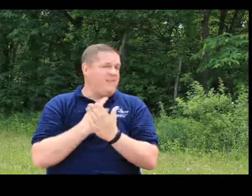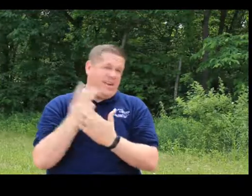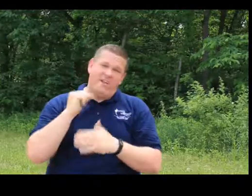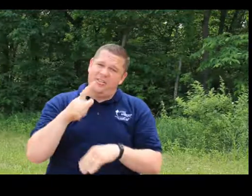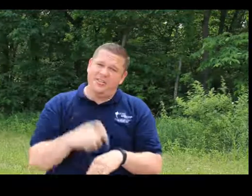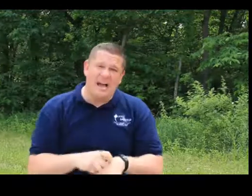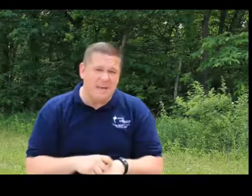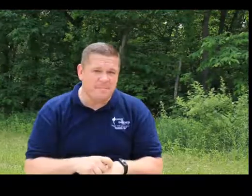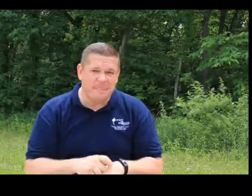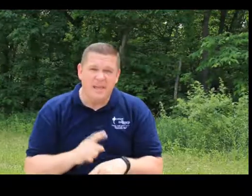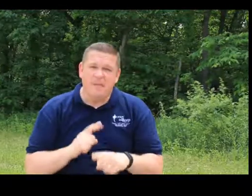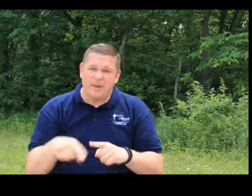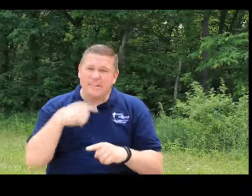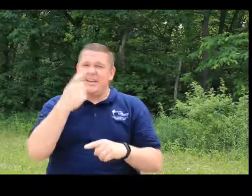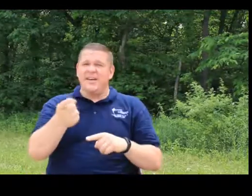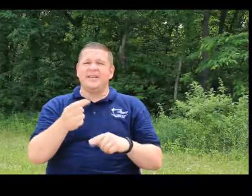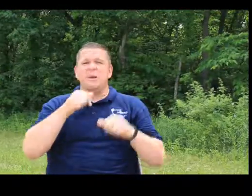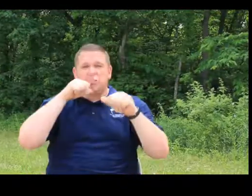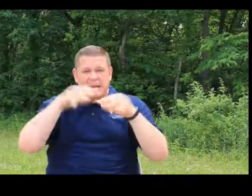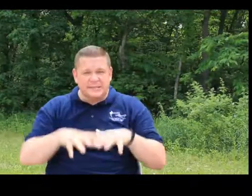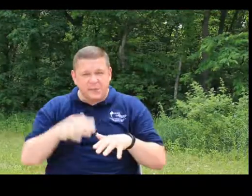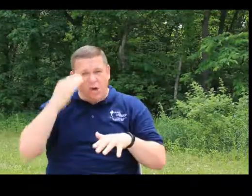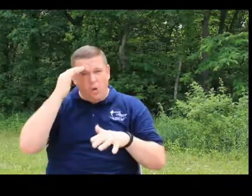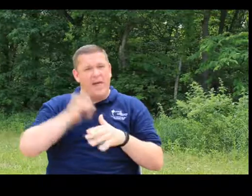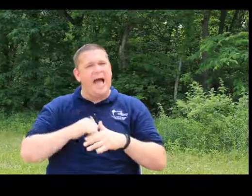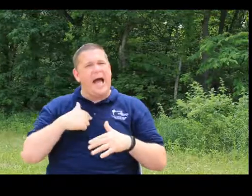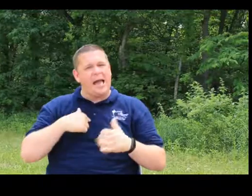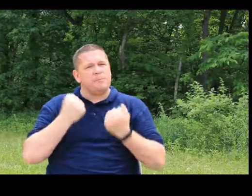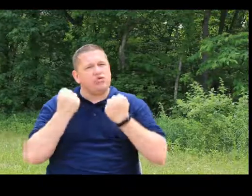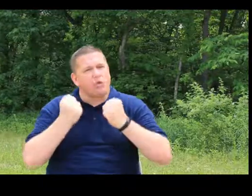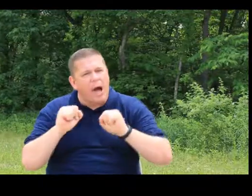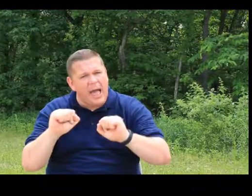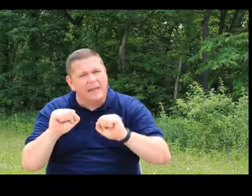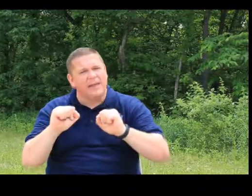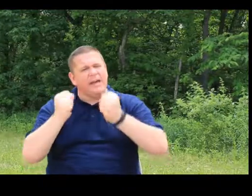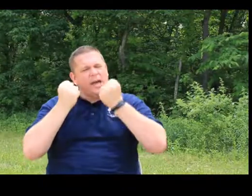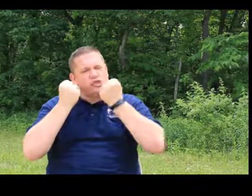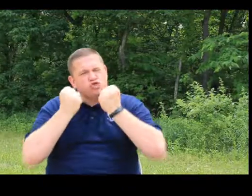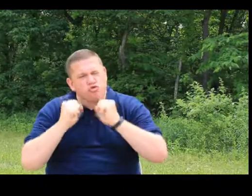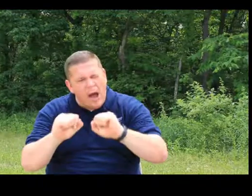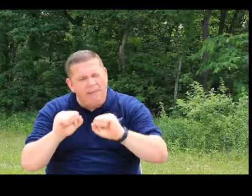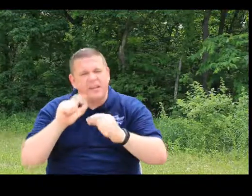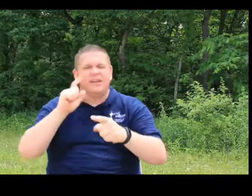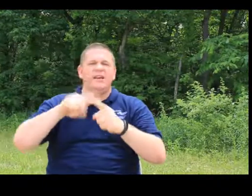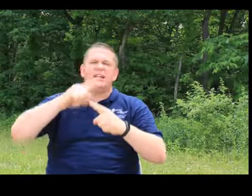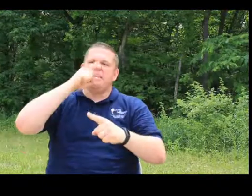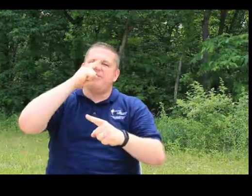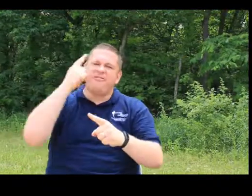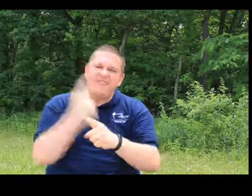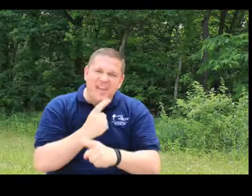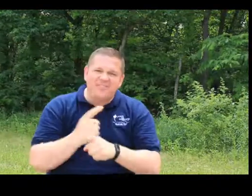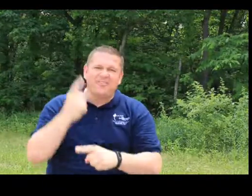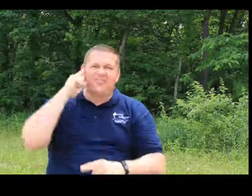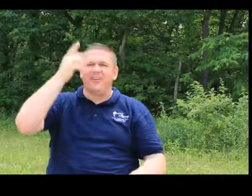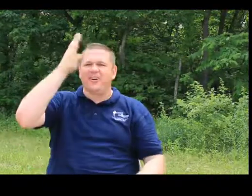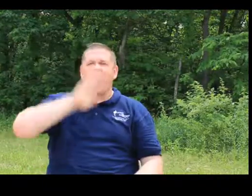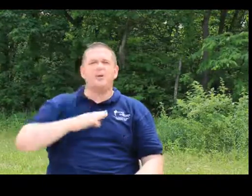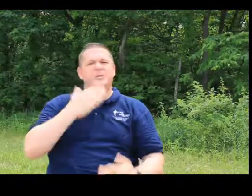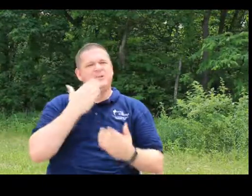fail all the time. But I tell you, it's a blessing to know that I am trying and striving to be faithful for God who's been so